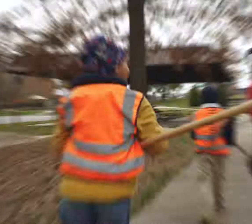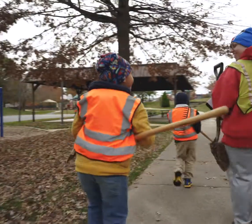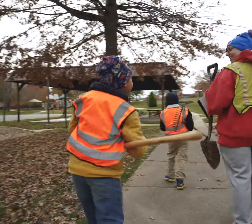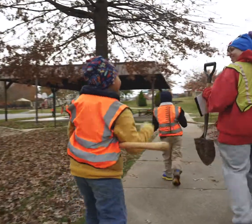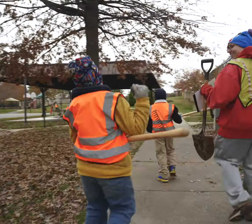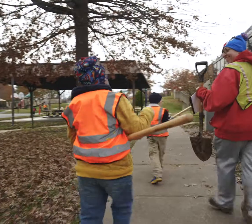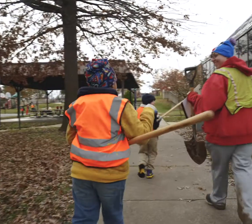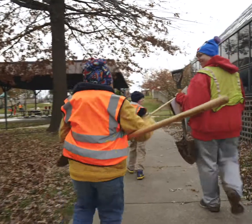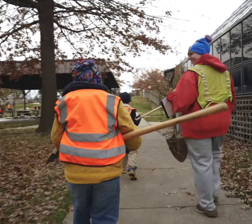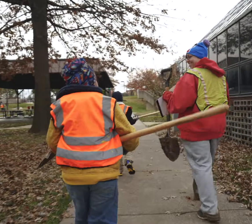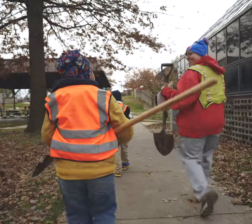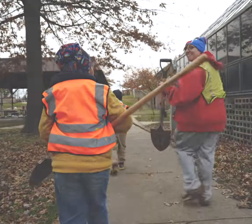You know,